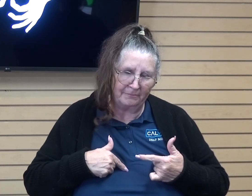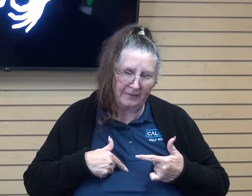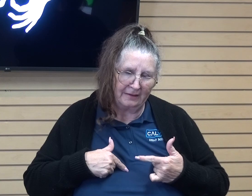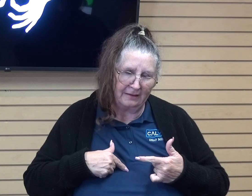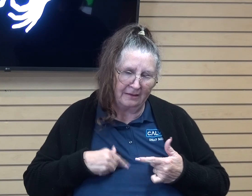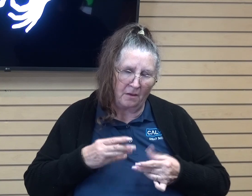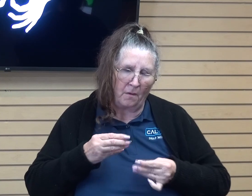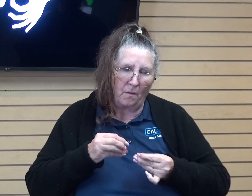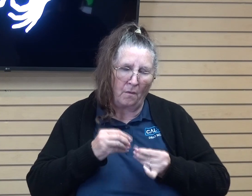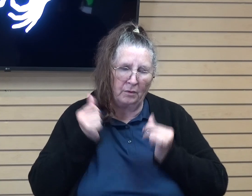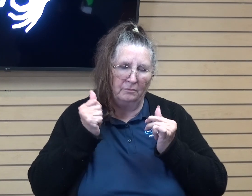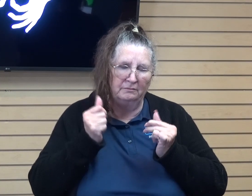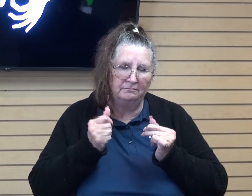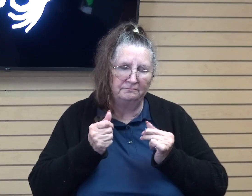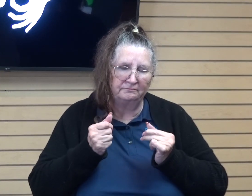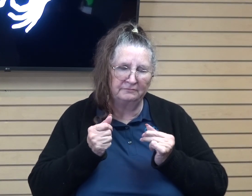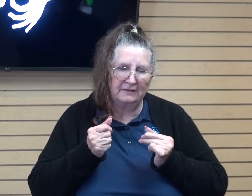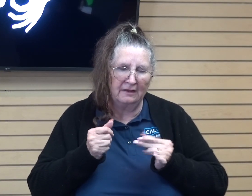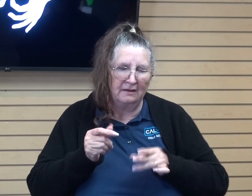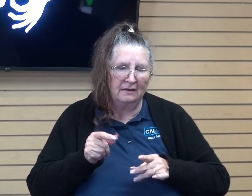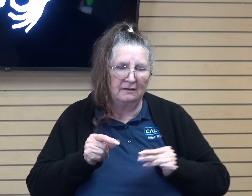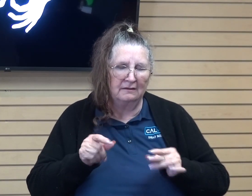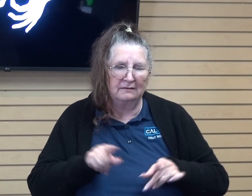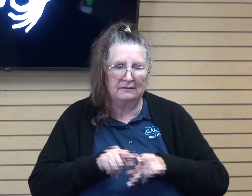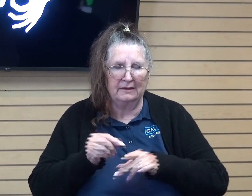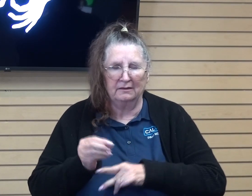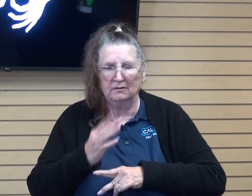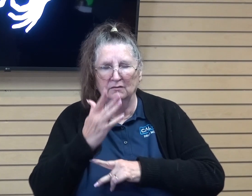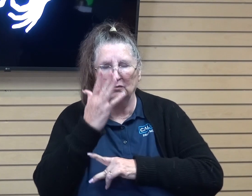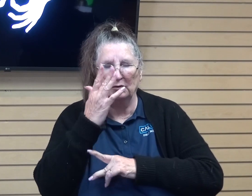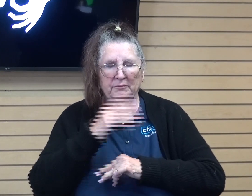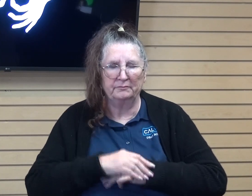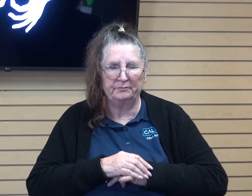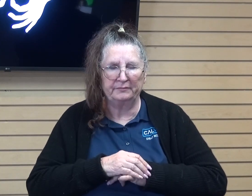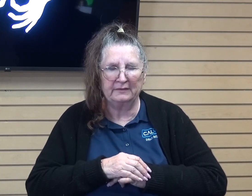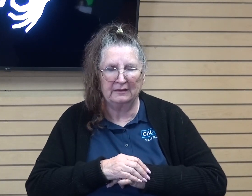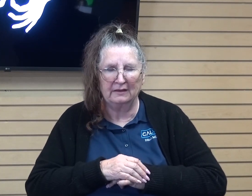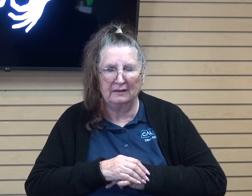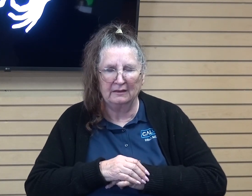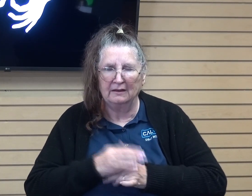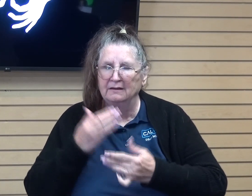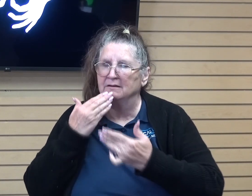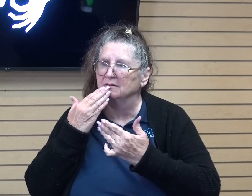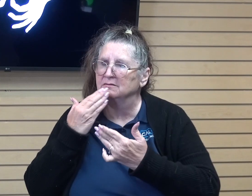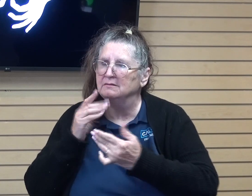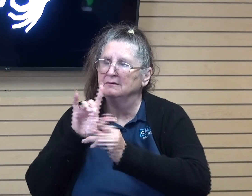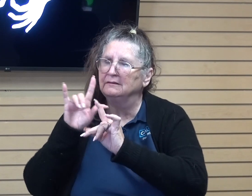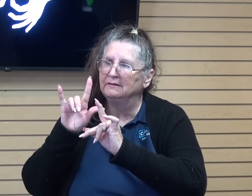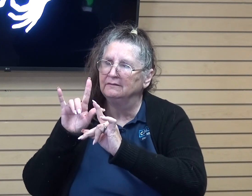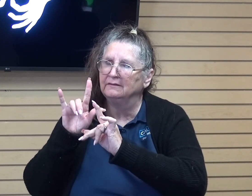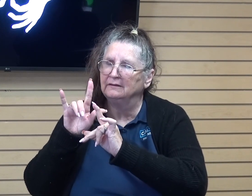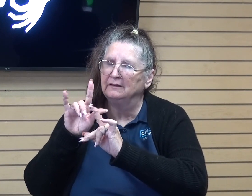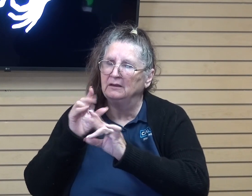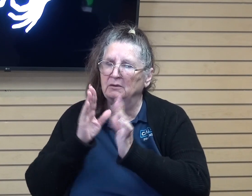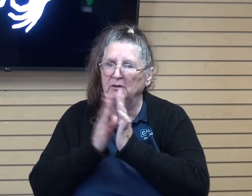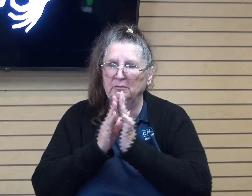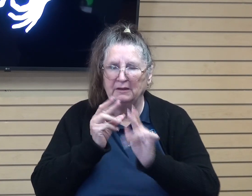vapor. It's going to come and go so quick. So Lord, I just, I thank you and we love you and we pray in Jesus name. Amen.